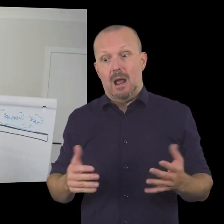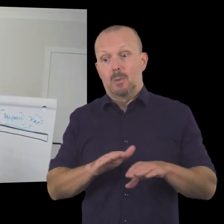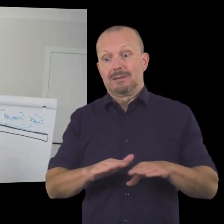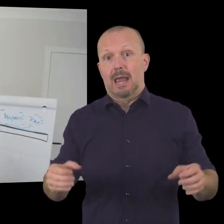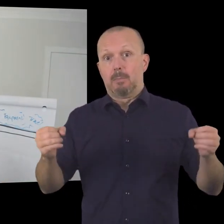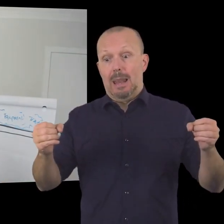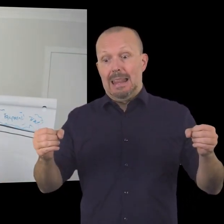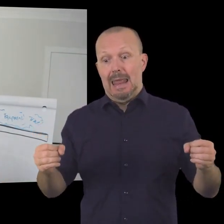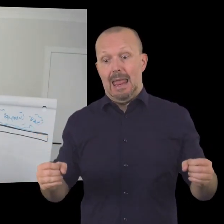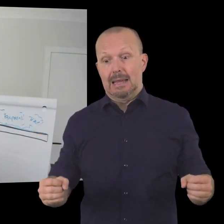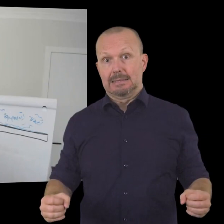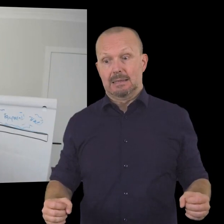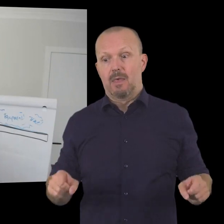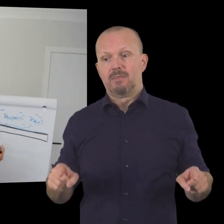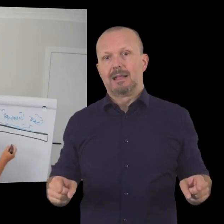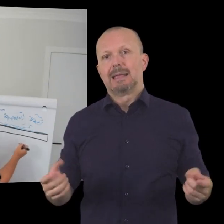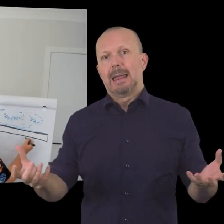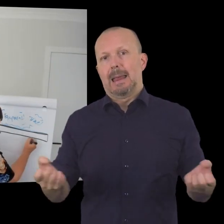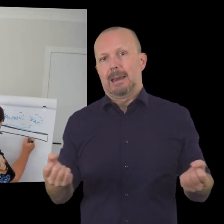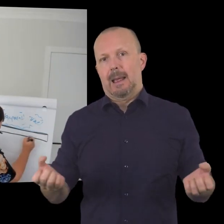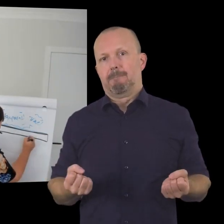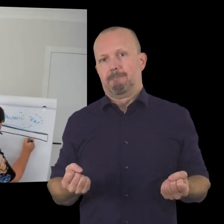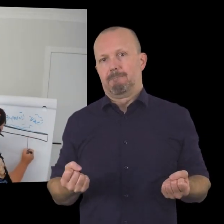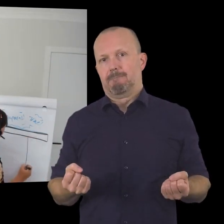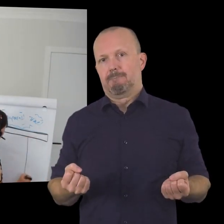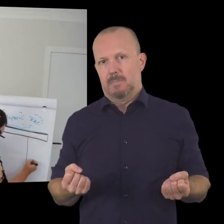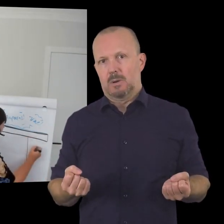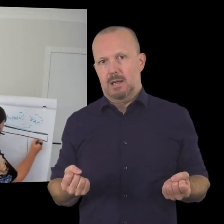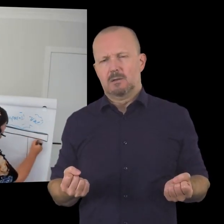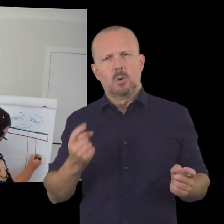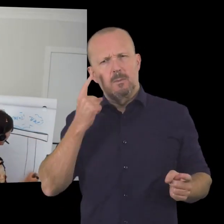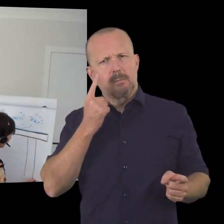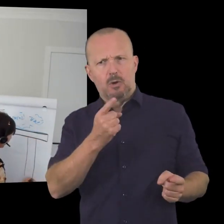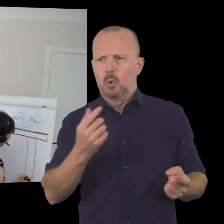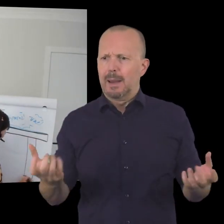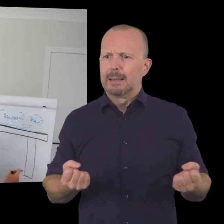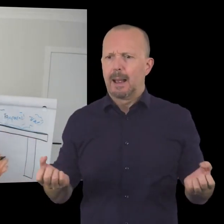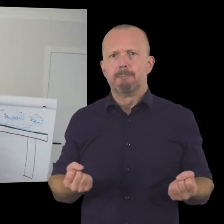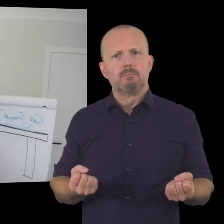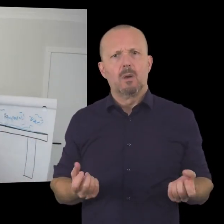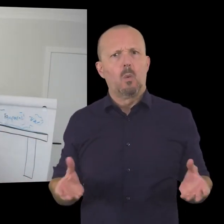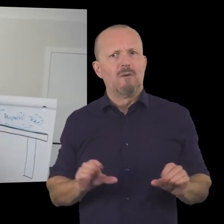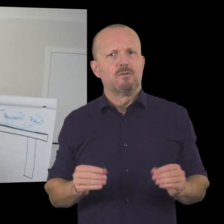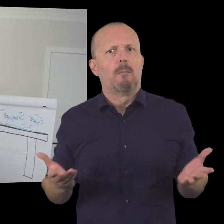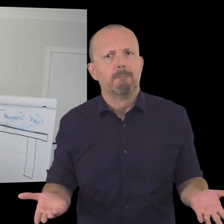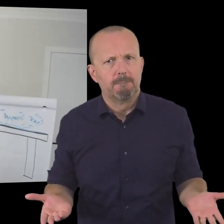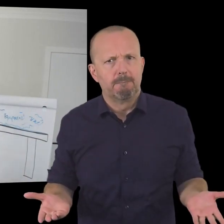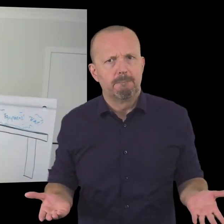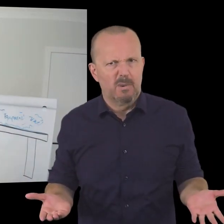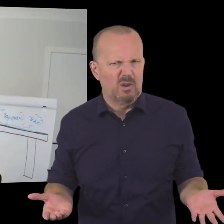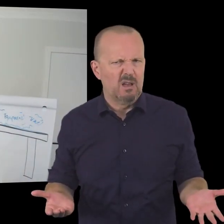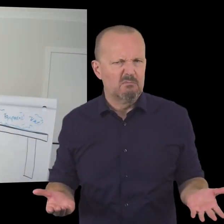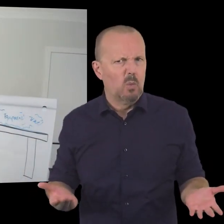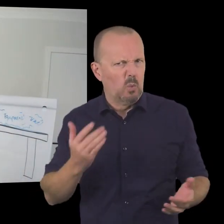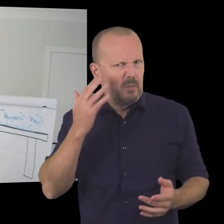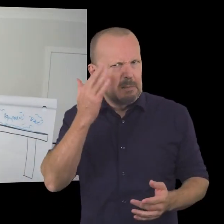streams as table legs so if you think about where does your income come from which is something that we're going to think about in just